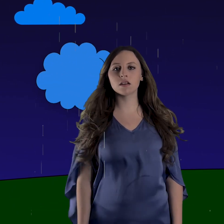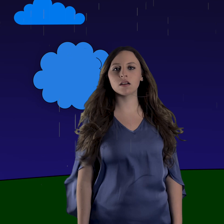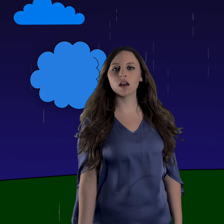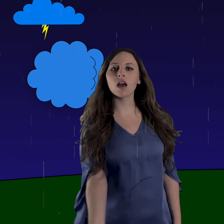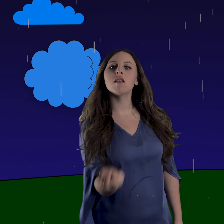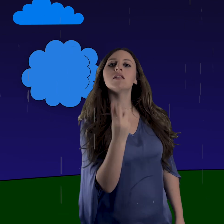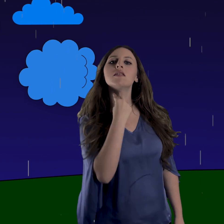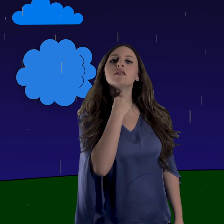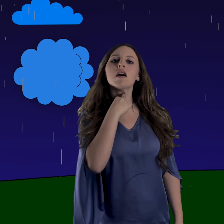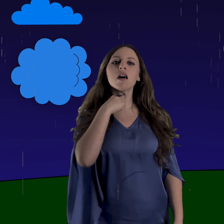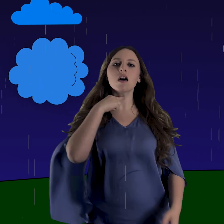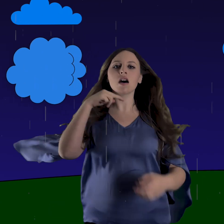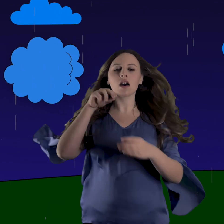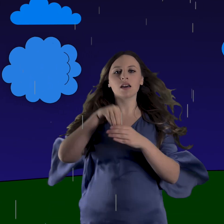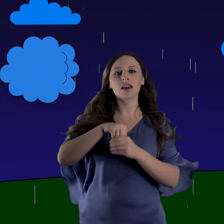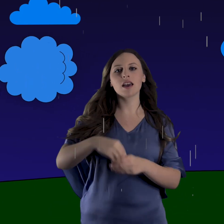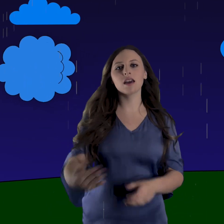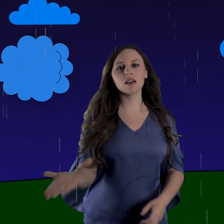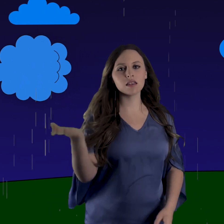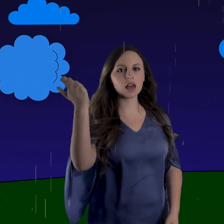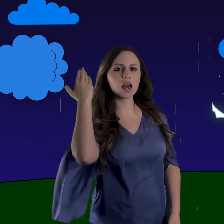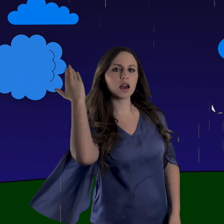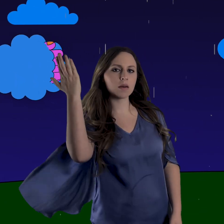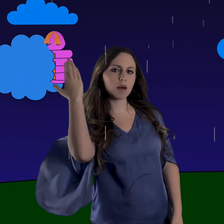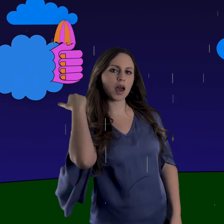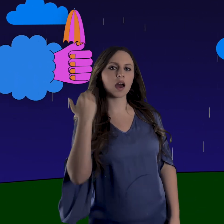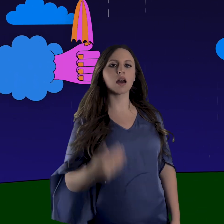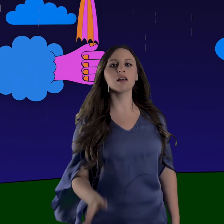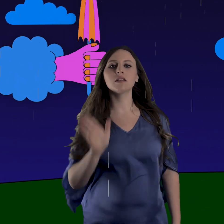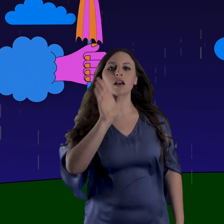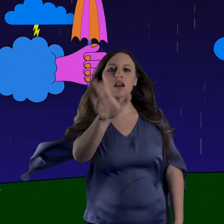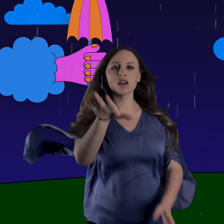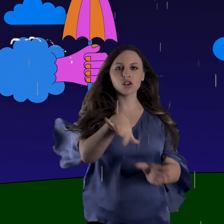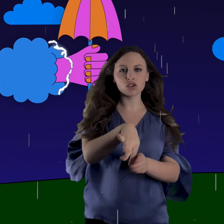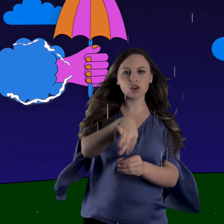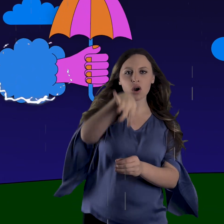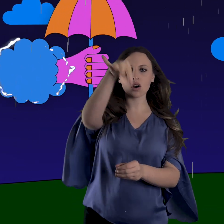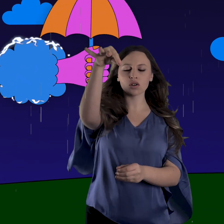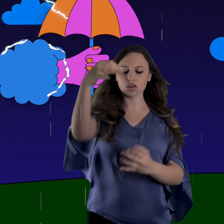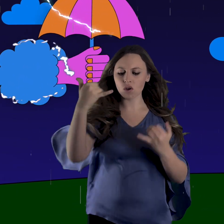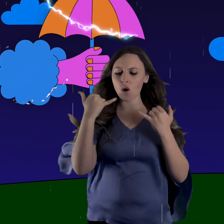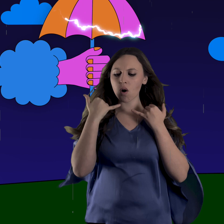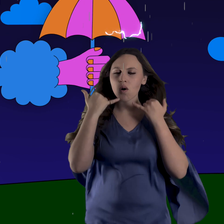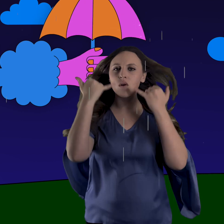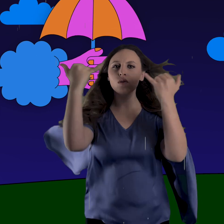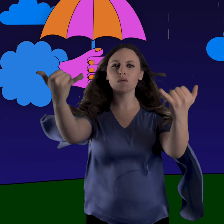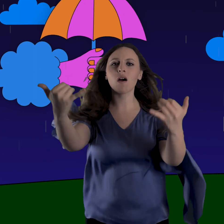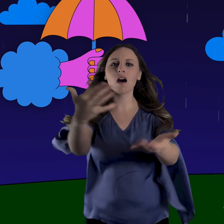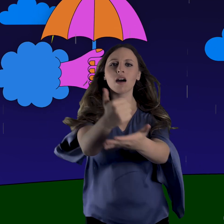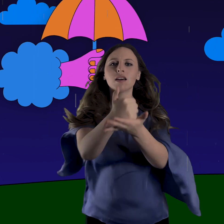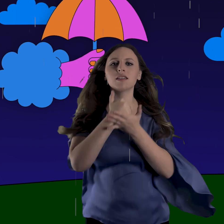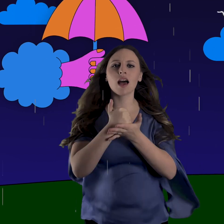You're in the ashes You're so concerned